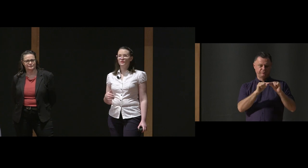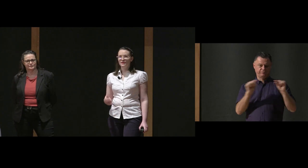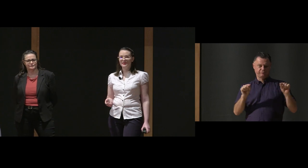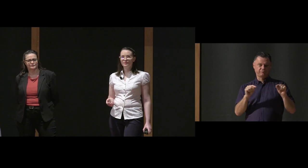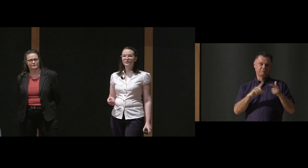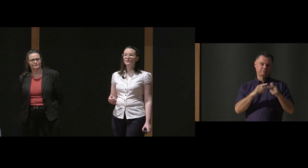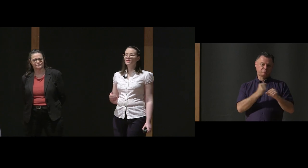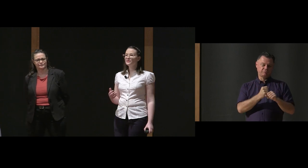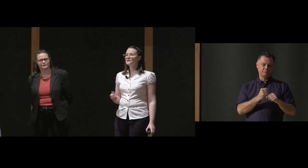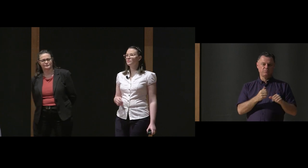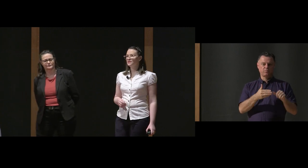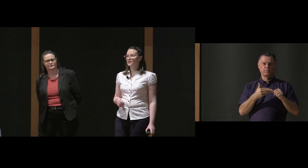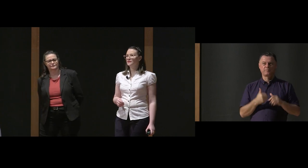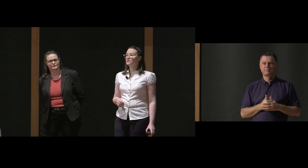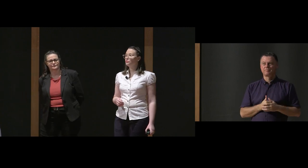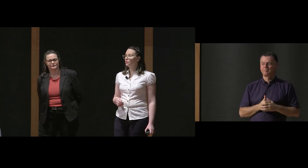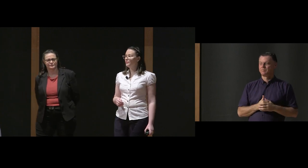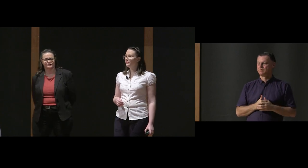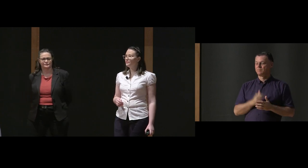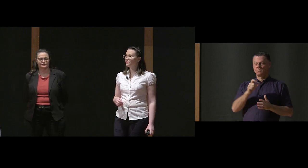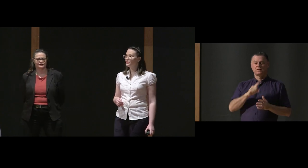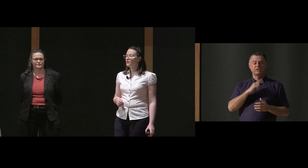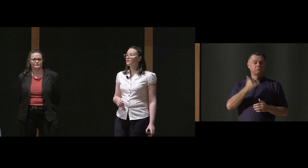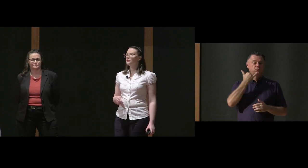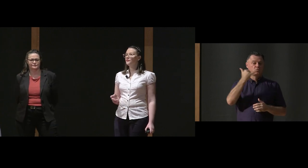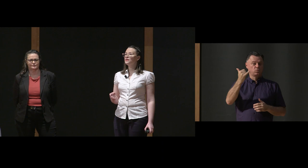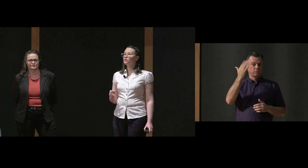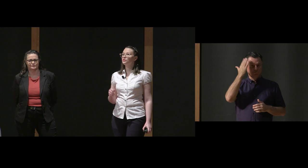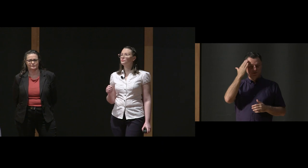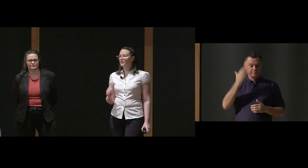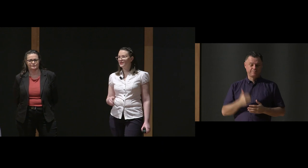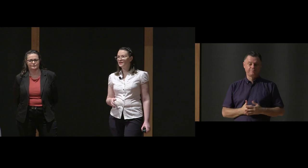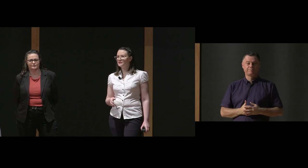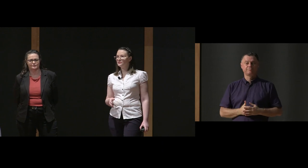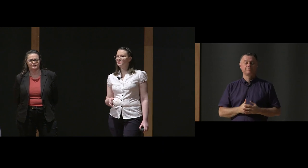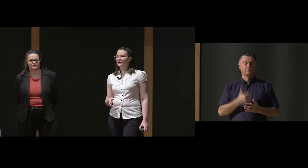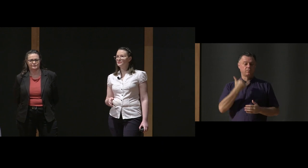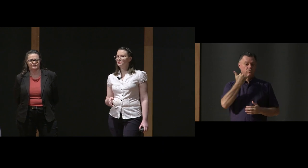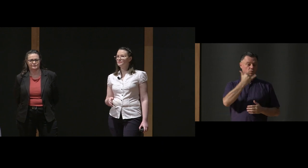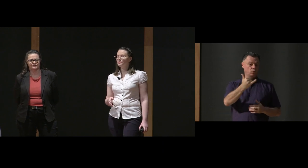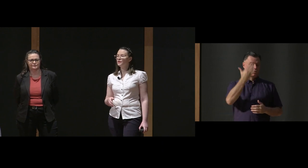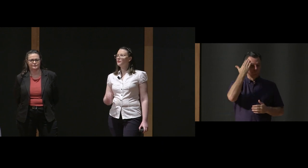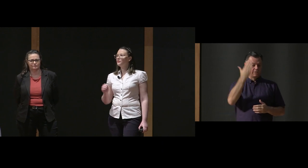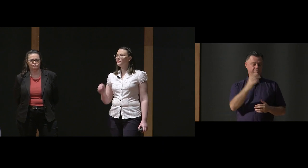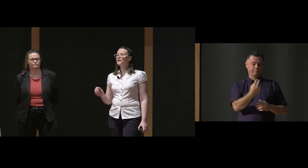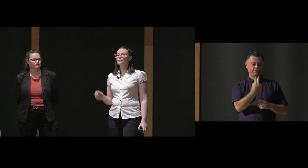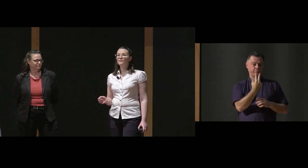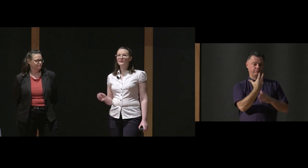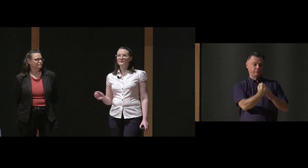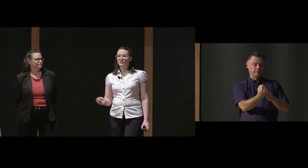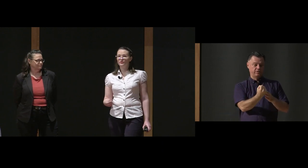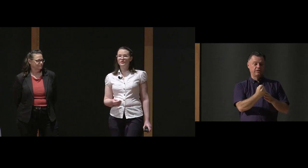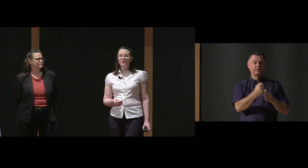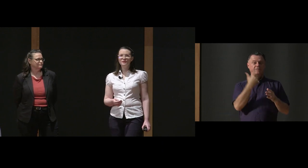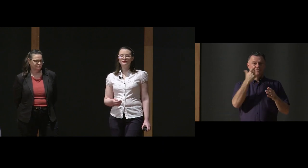So for example, if someone signs, call mum, the device should recognize those signs, find